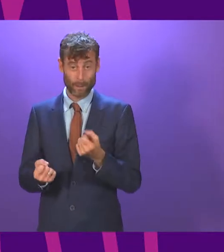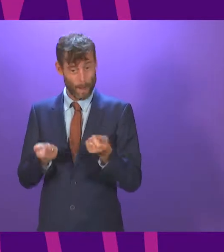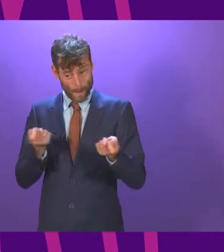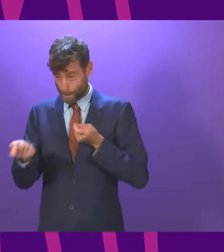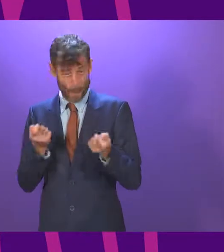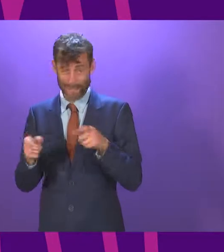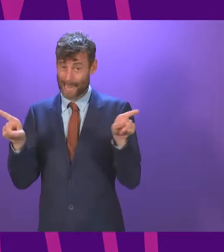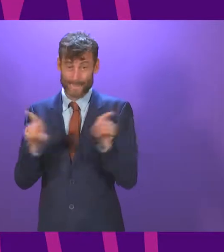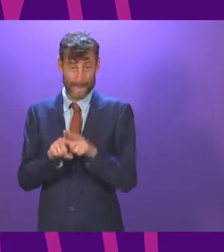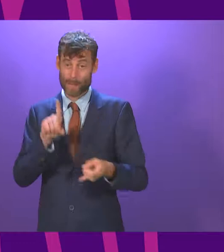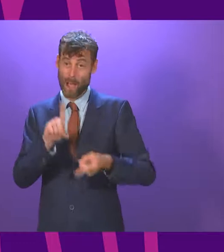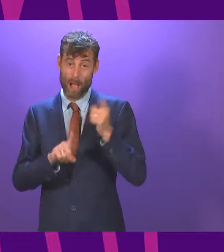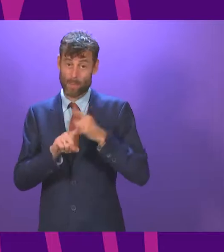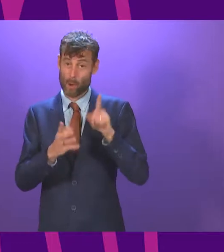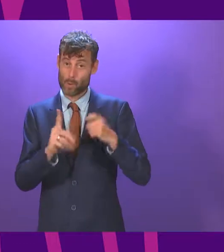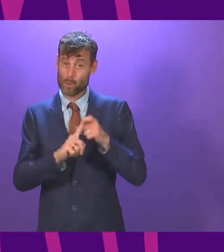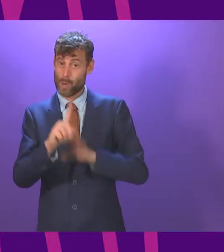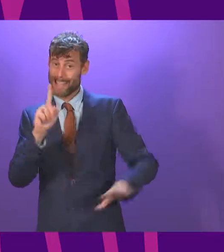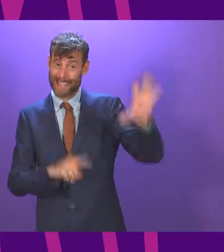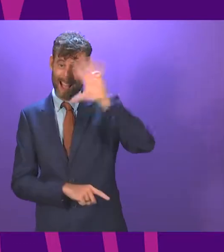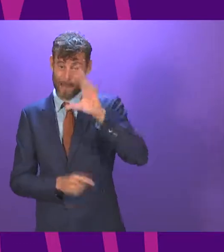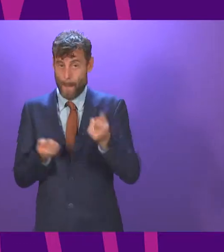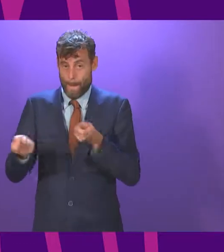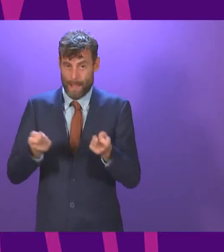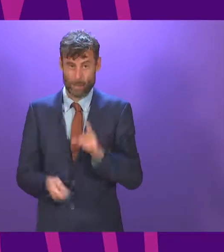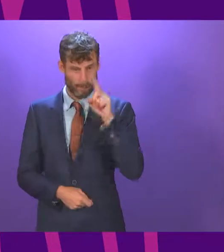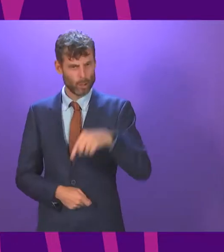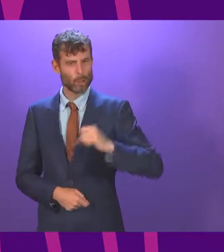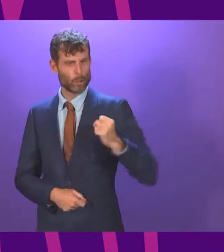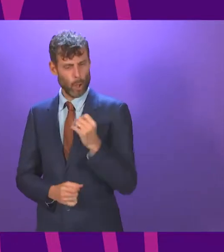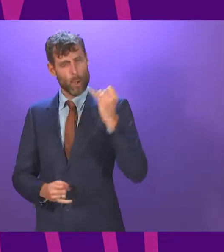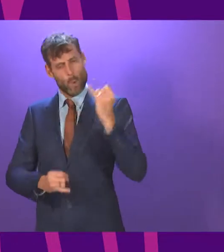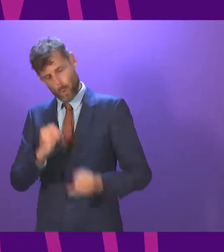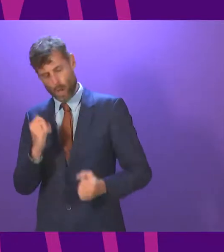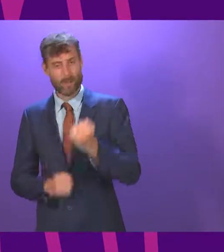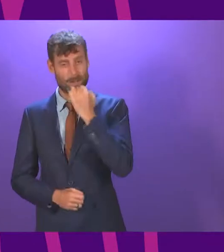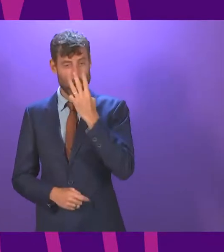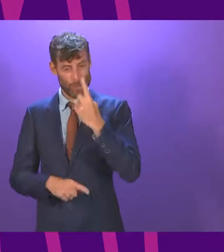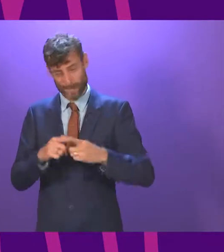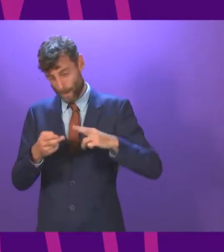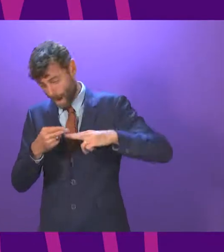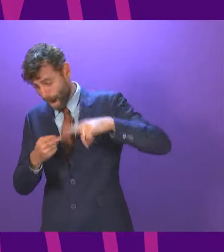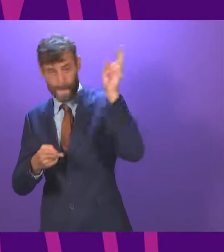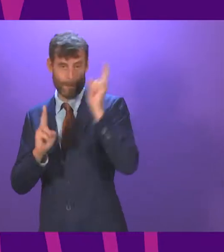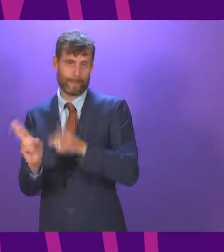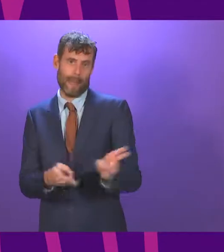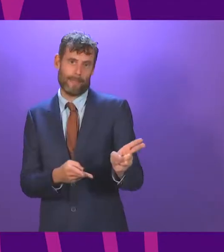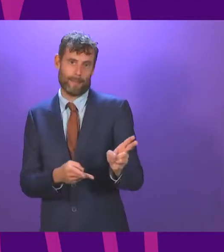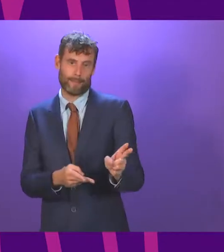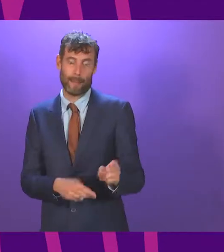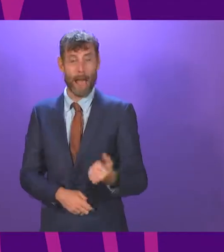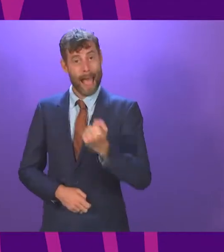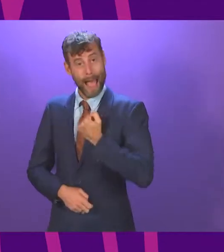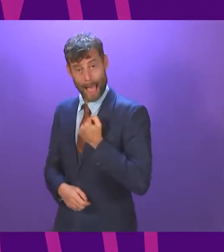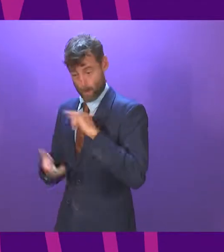but our drug deaths are more than three times higher. And she asked about the Scottish Conservative proposals. They are proposals that we are bringing forward